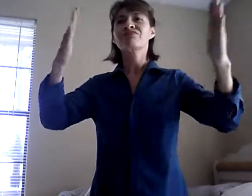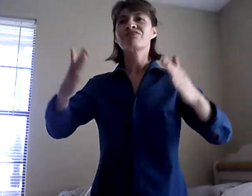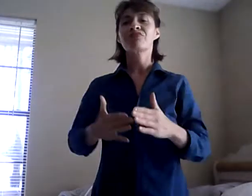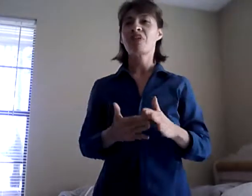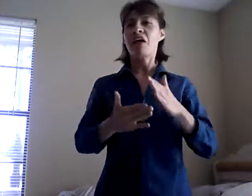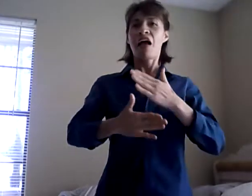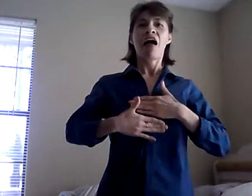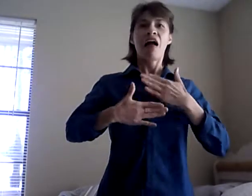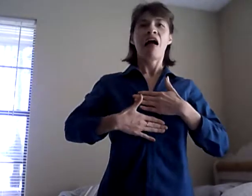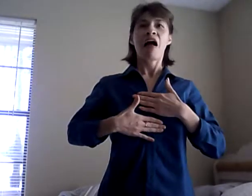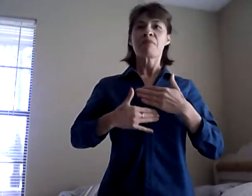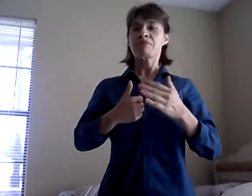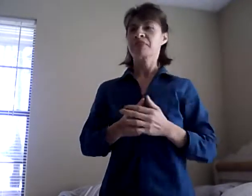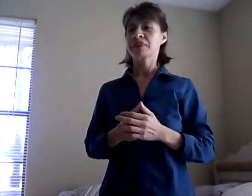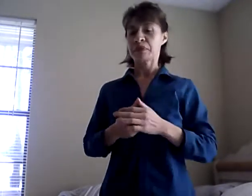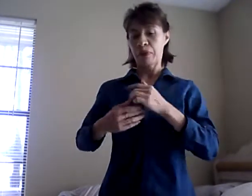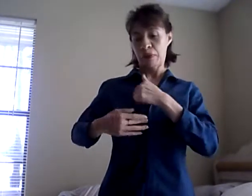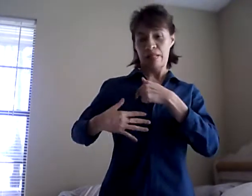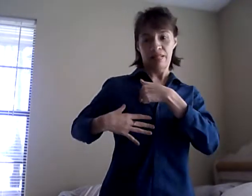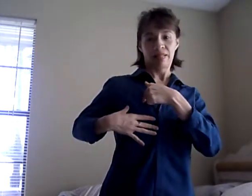can share some of that information with you.